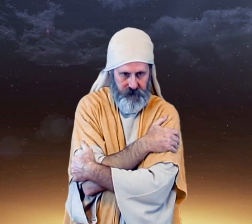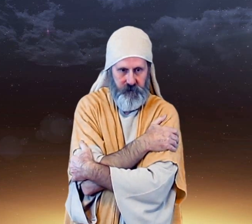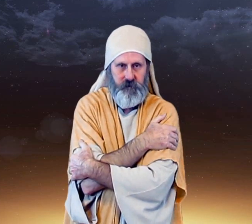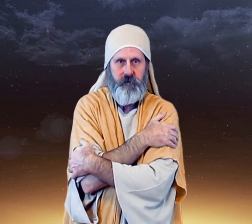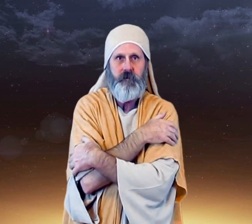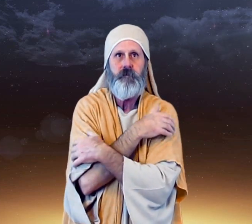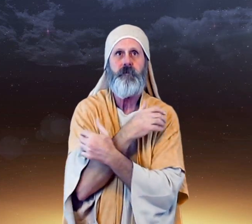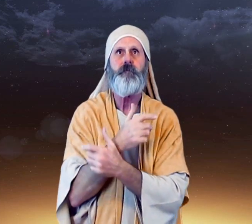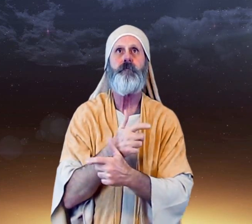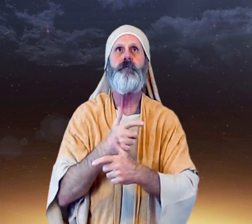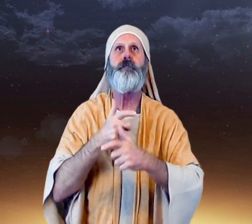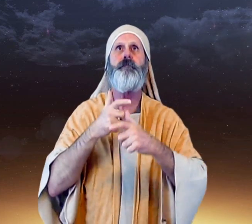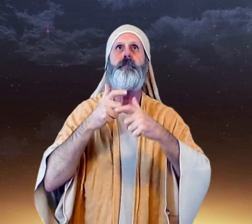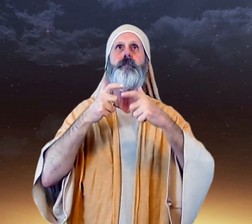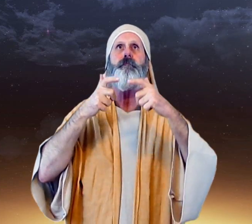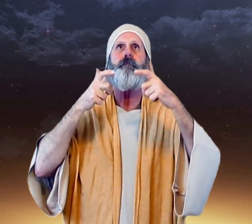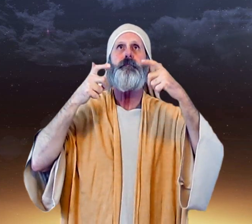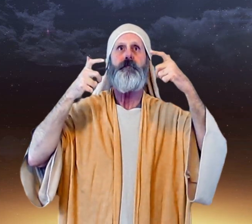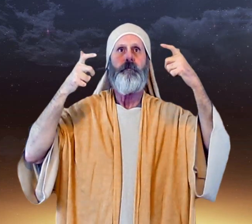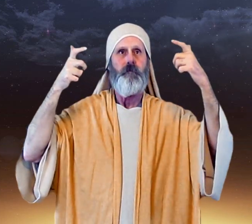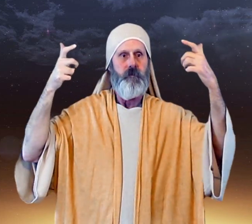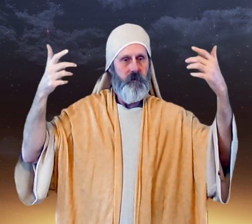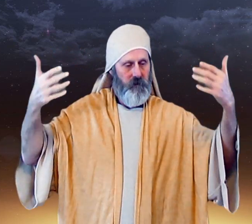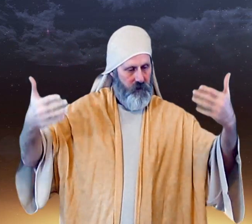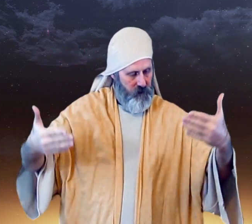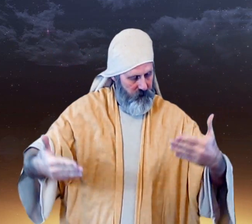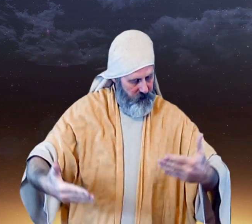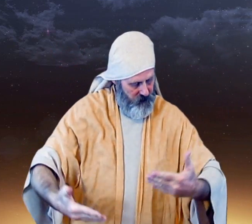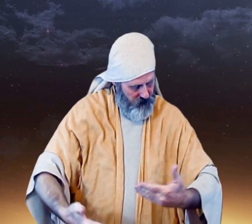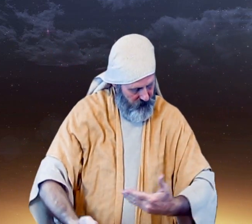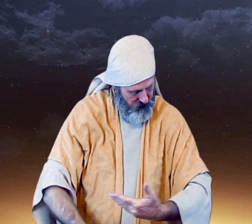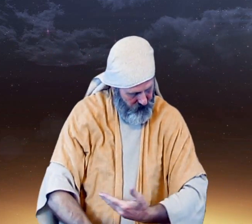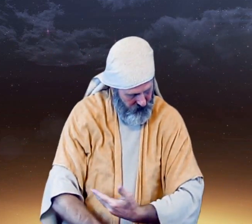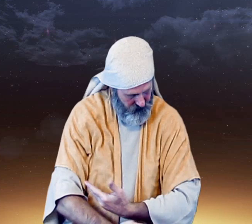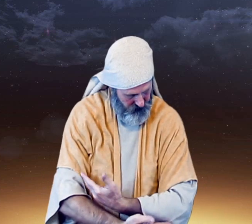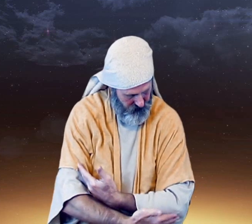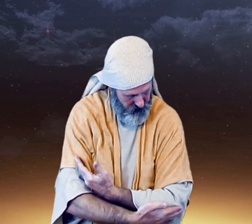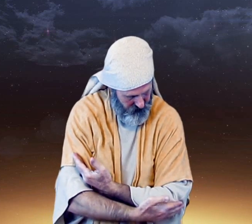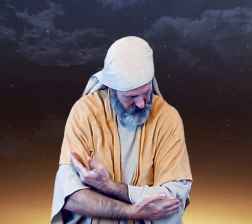Is the great I